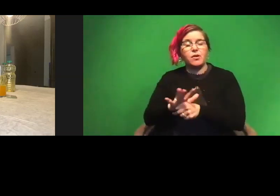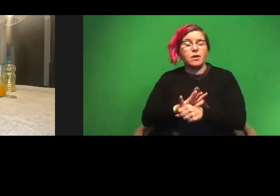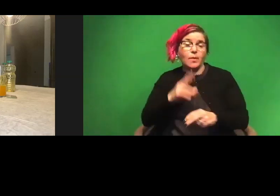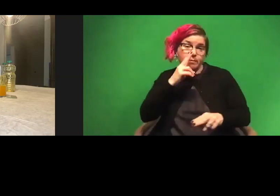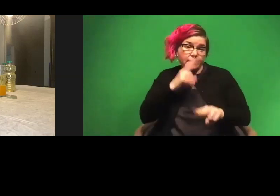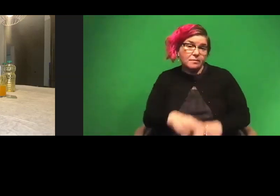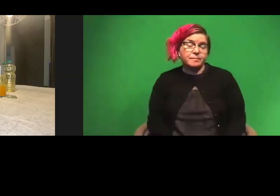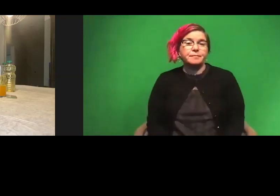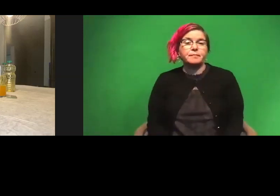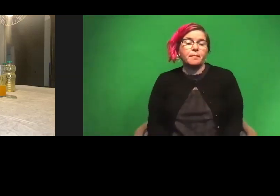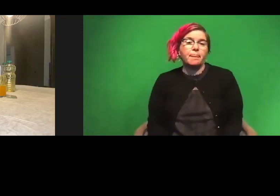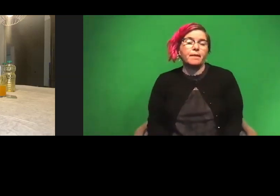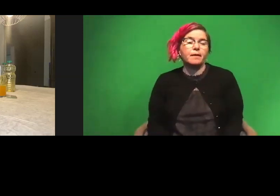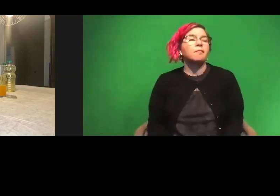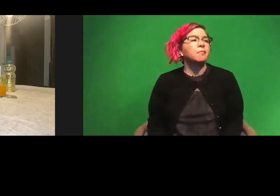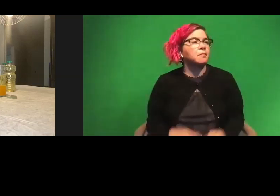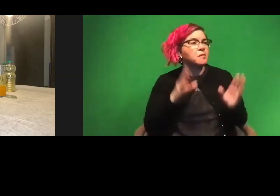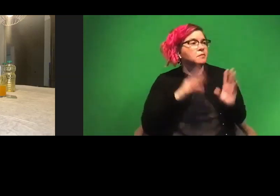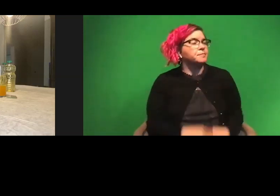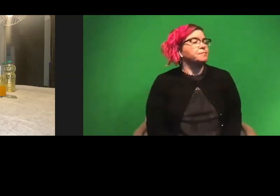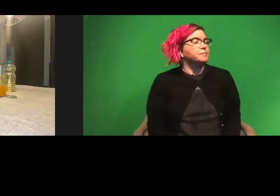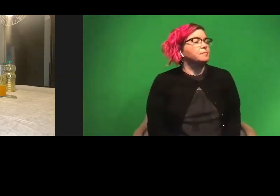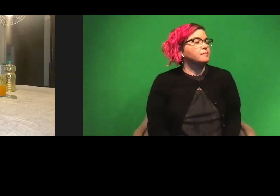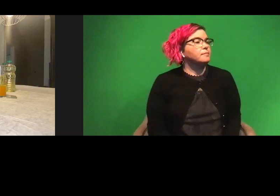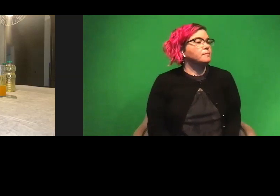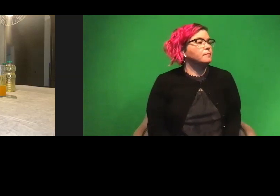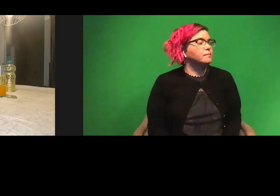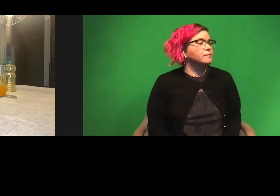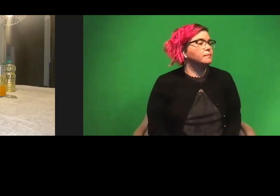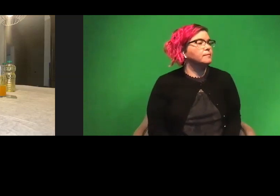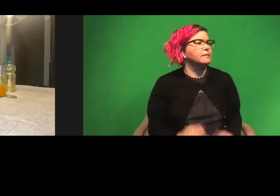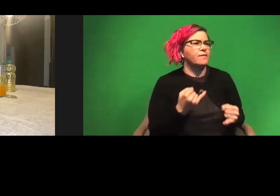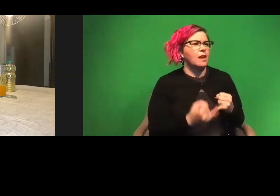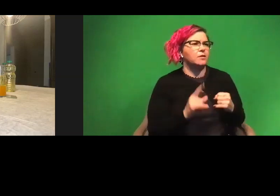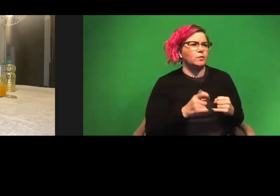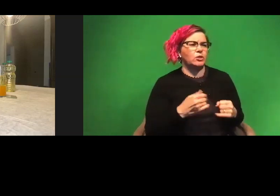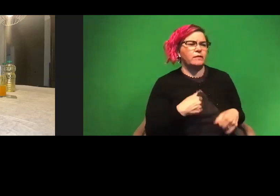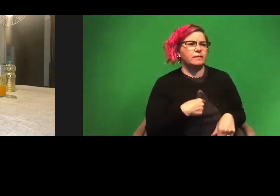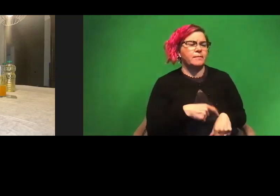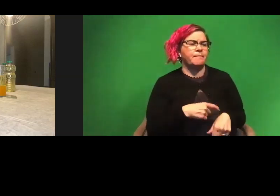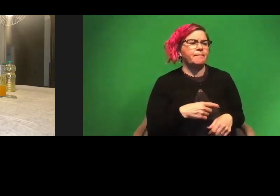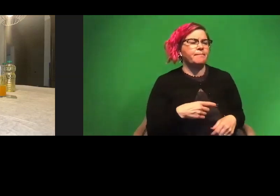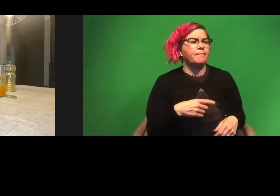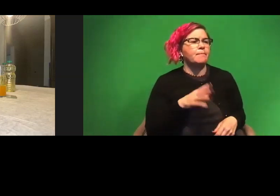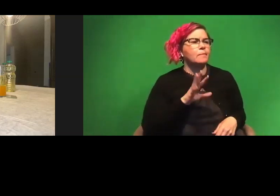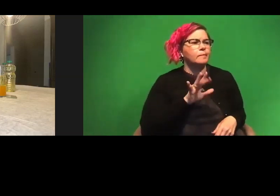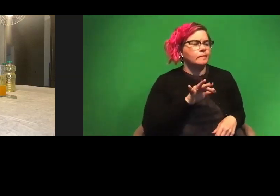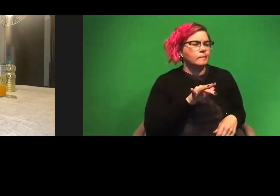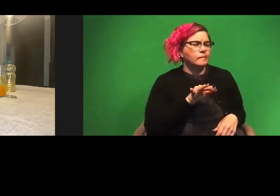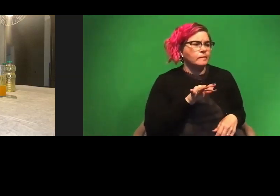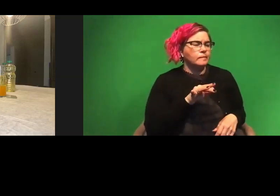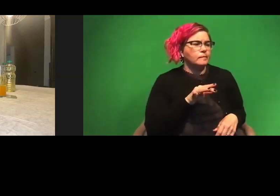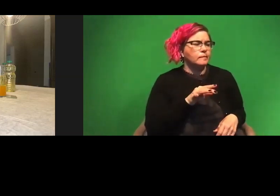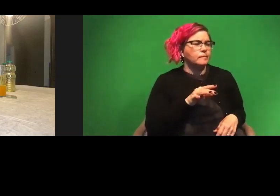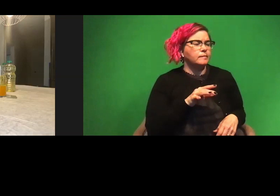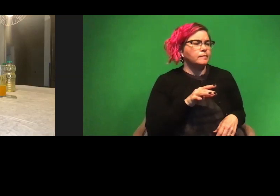one. Awesome. Um, one of the last questions we'll have time for is, um, Ryan is